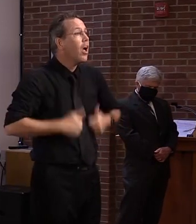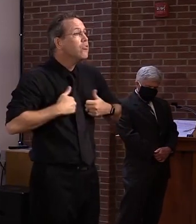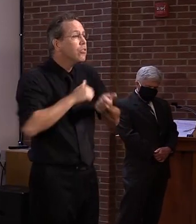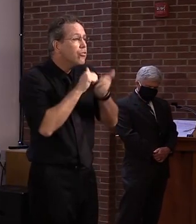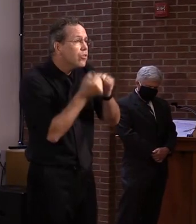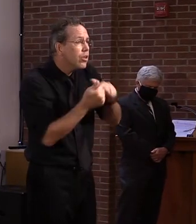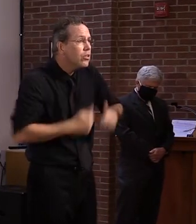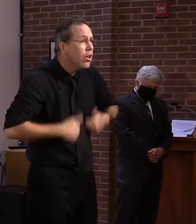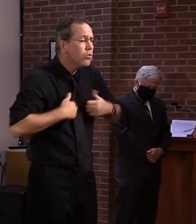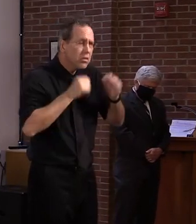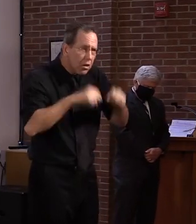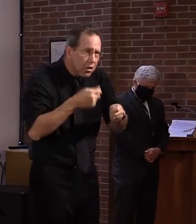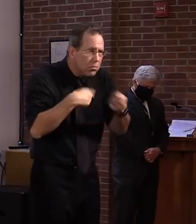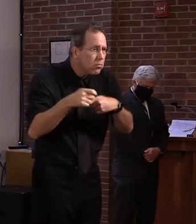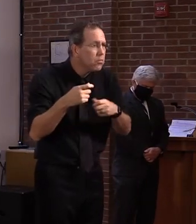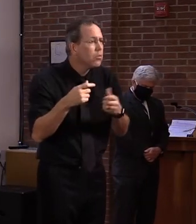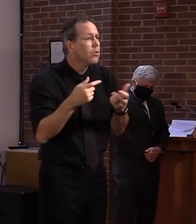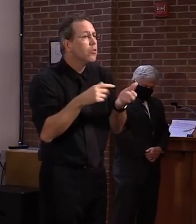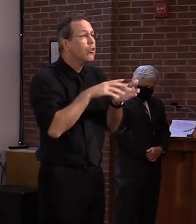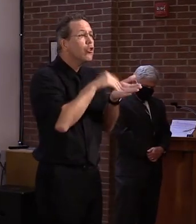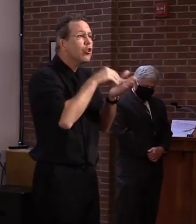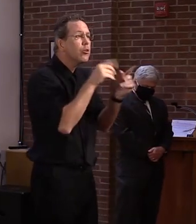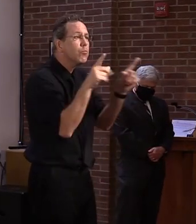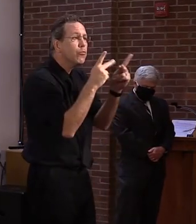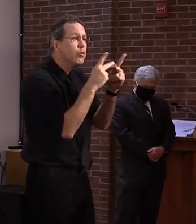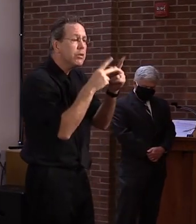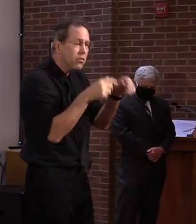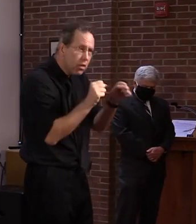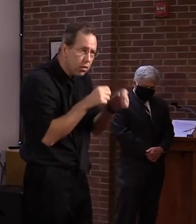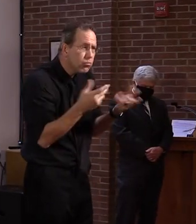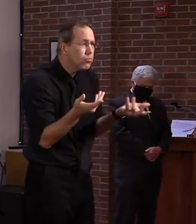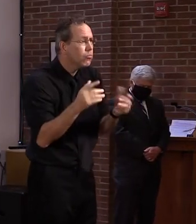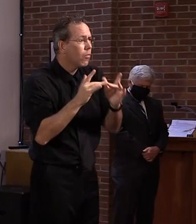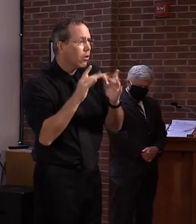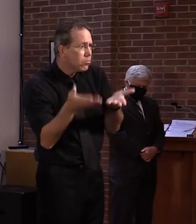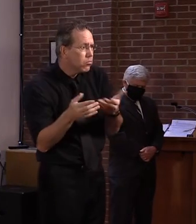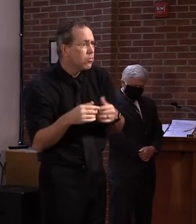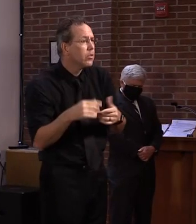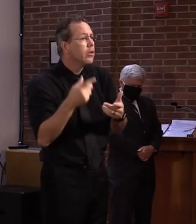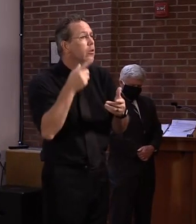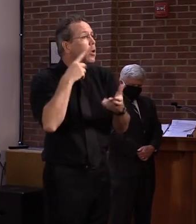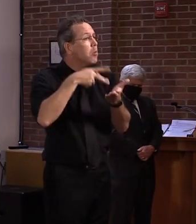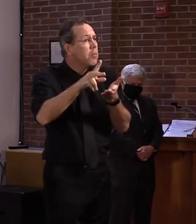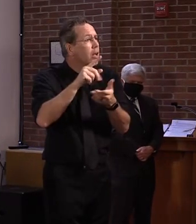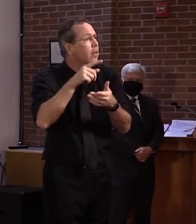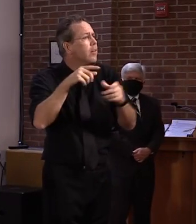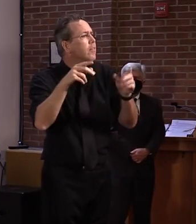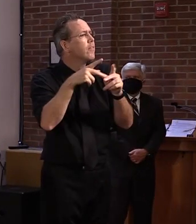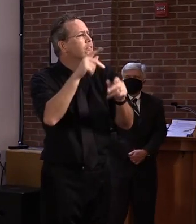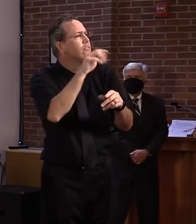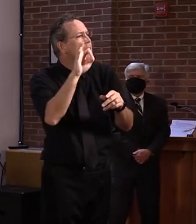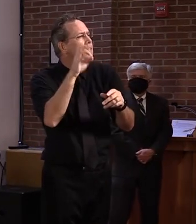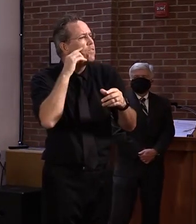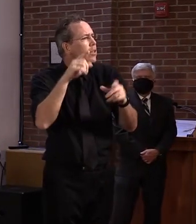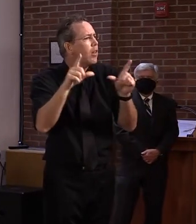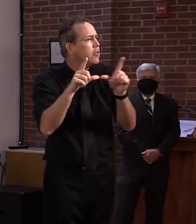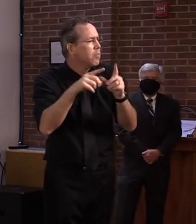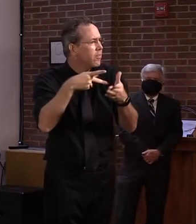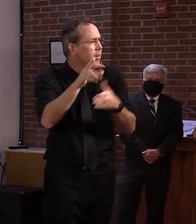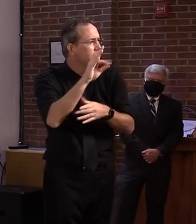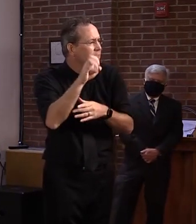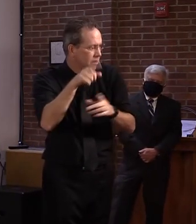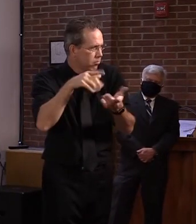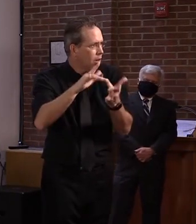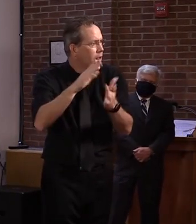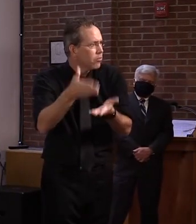reinstatement fees and many commercial vehicle transactions. So, please go to the dmv.vermont